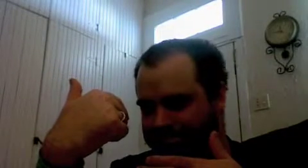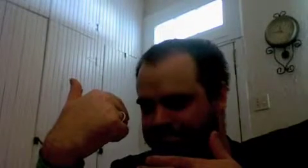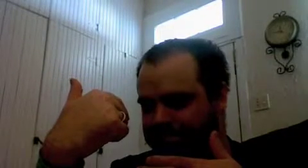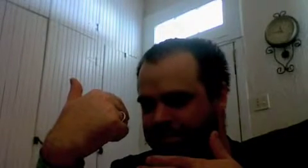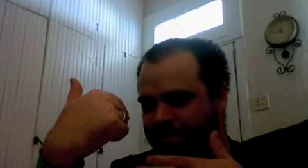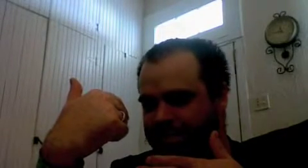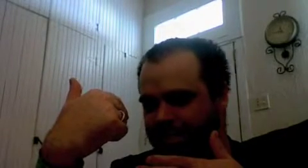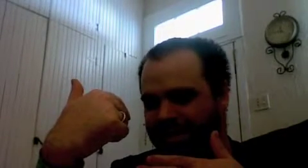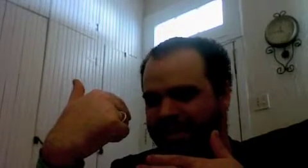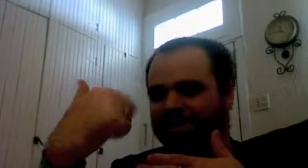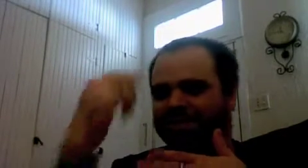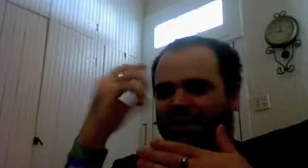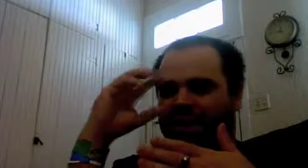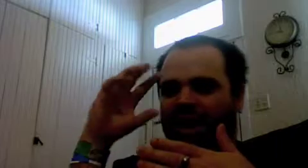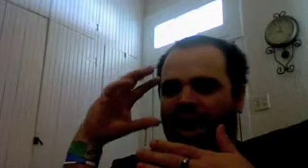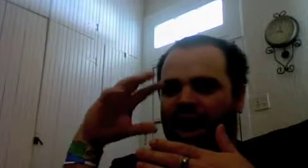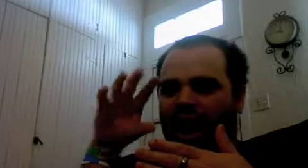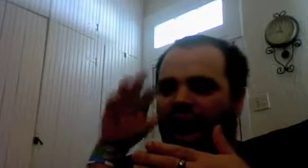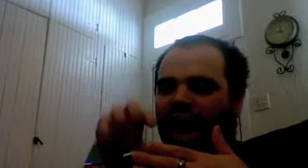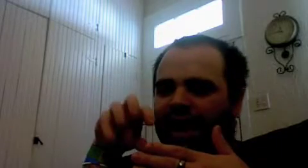does that make sense like I